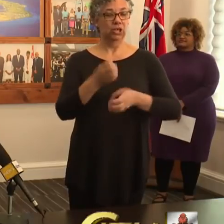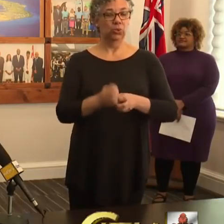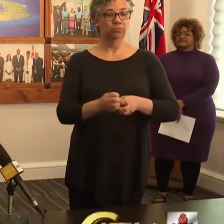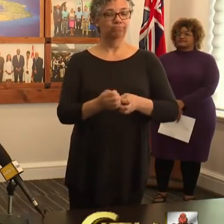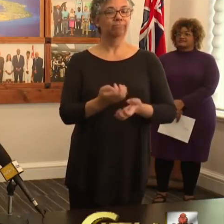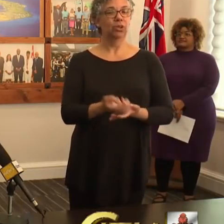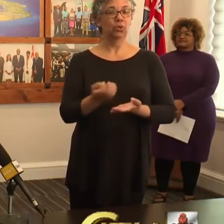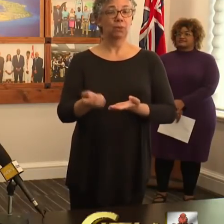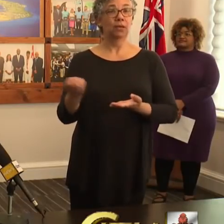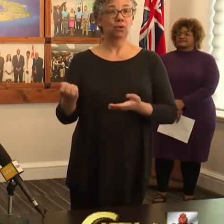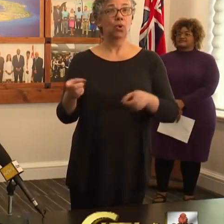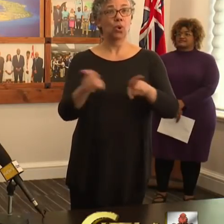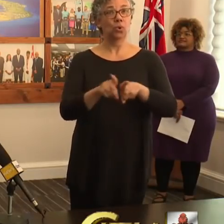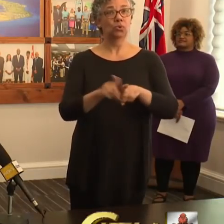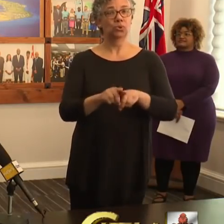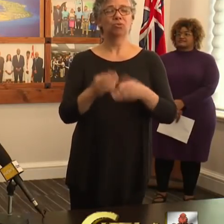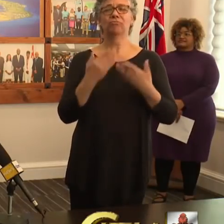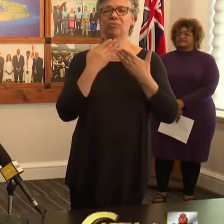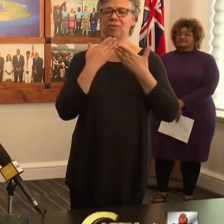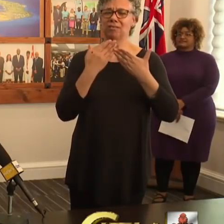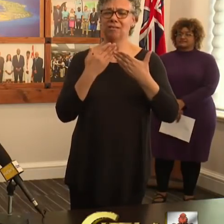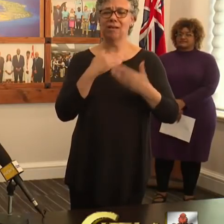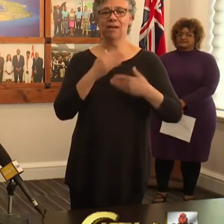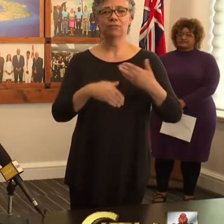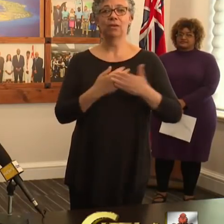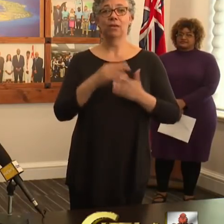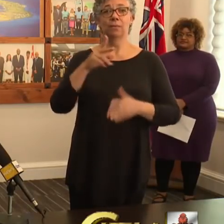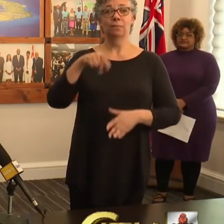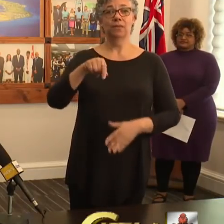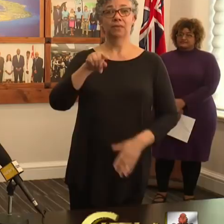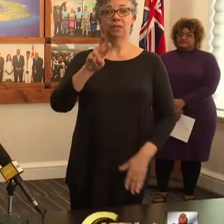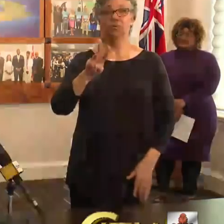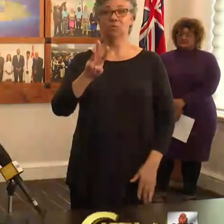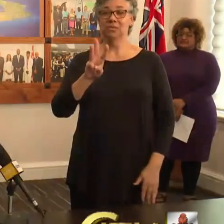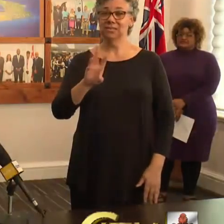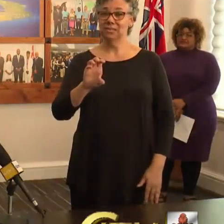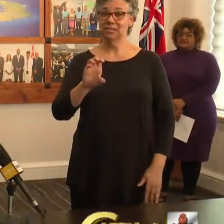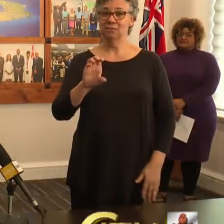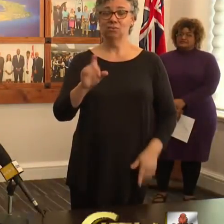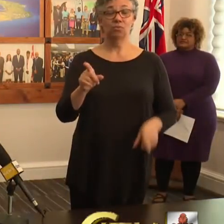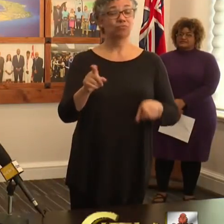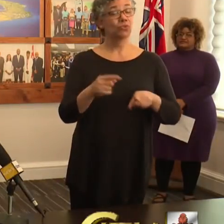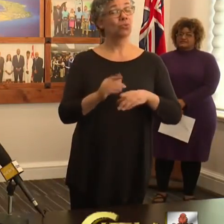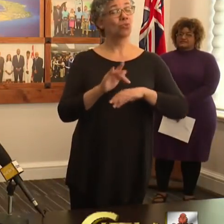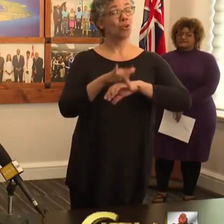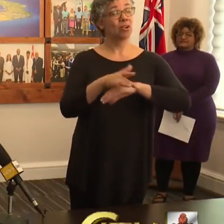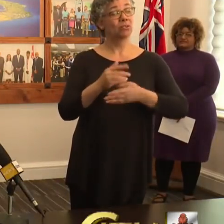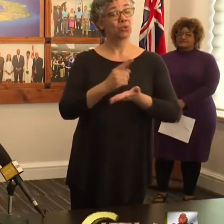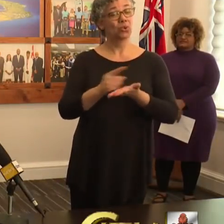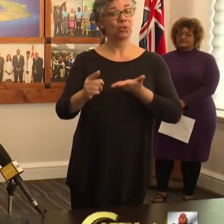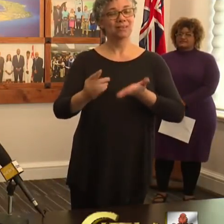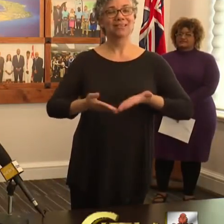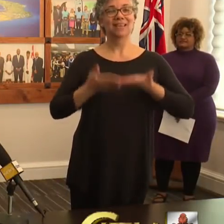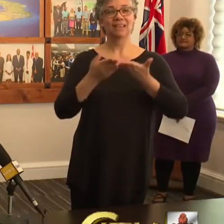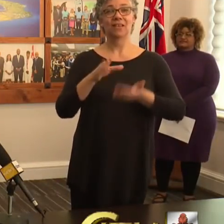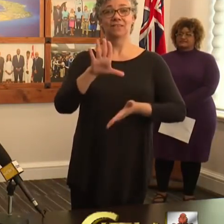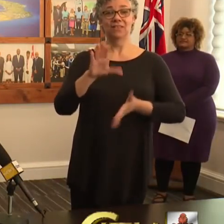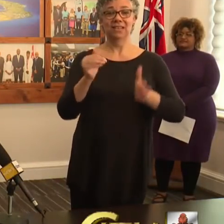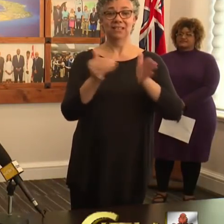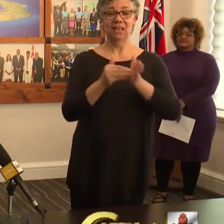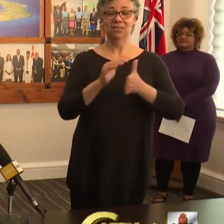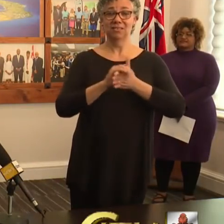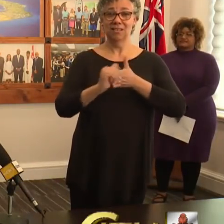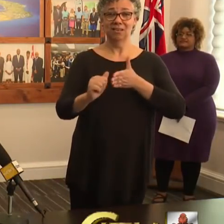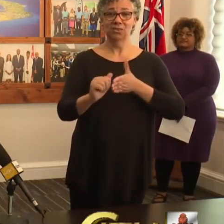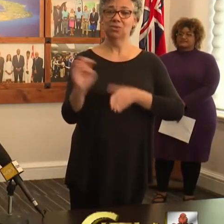generosity of PWC Bermuda, who earlier this week made a donation of $50,000 to the Bermuda Community Foundation